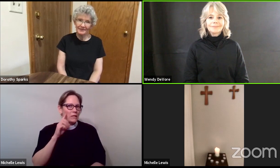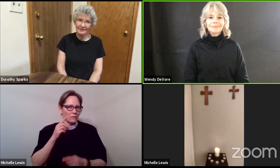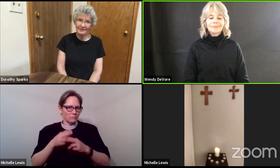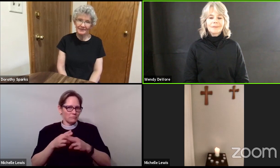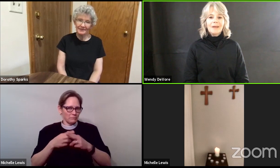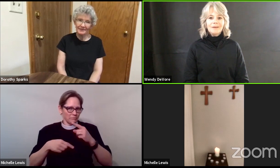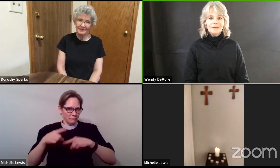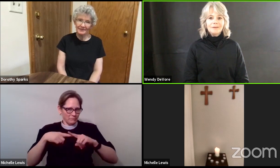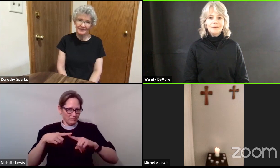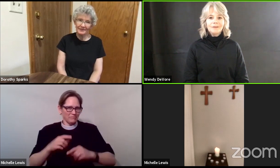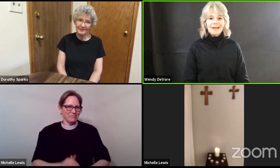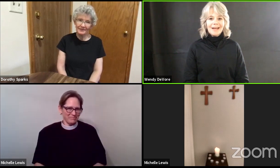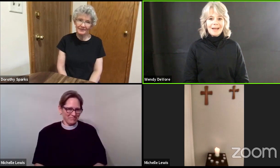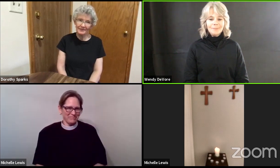And this is her sign name.